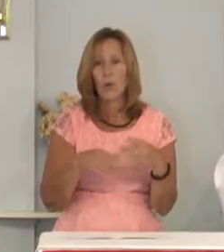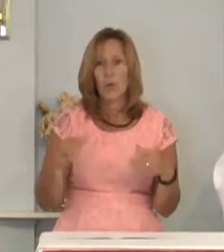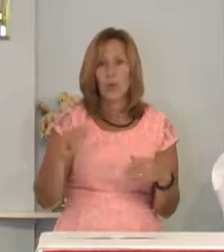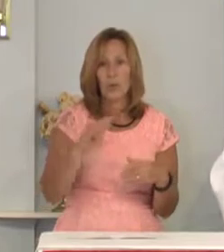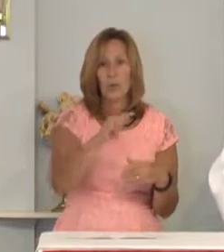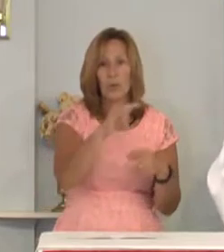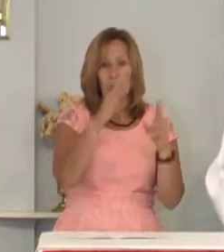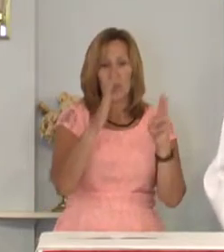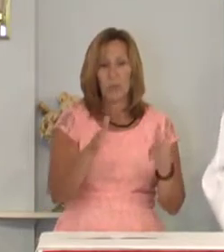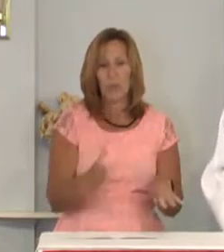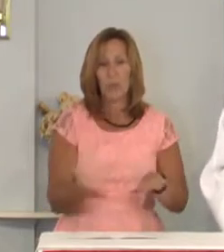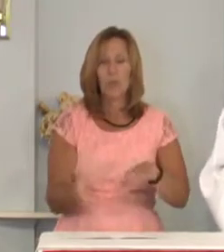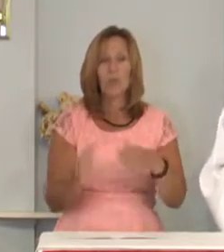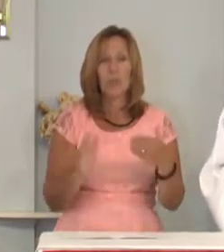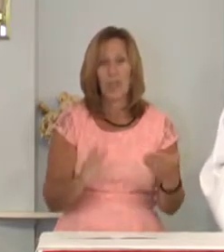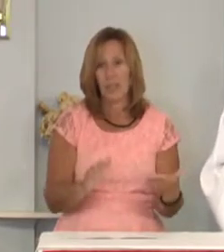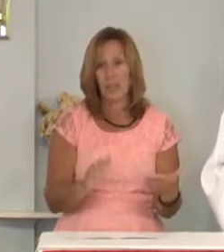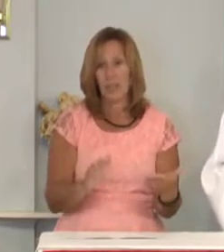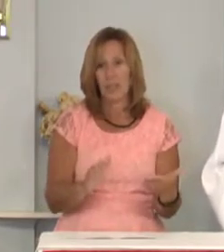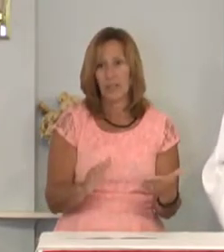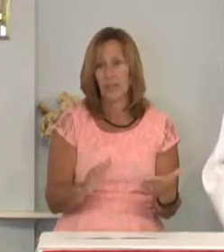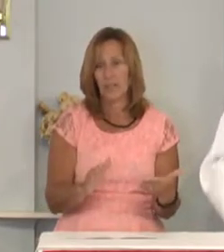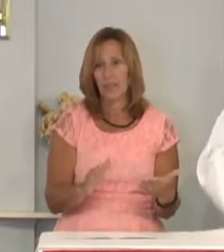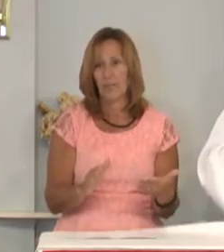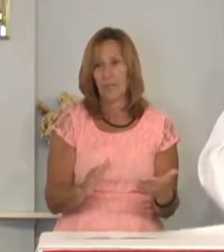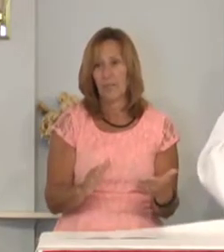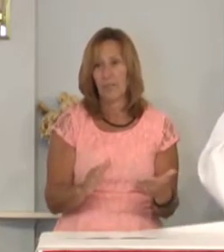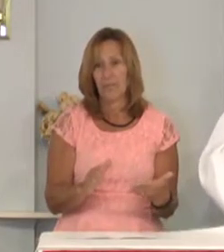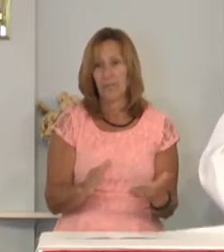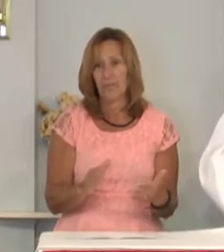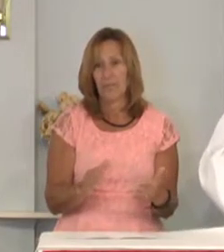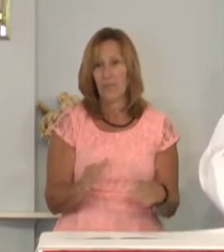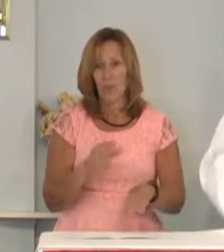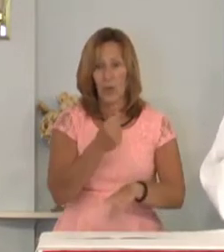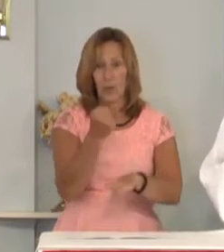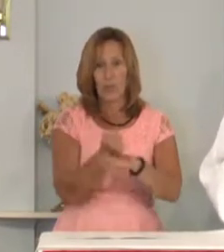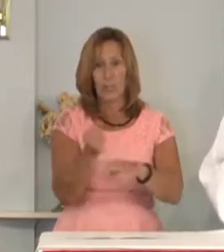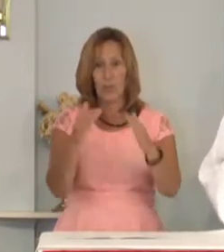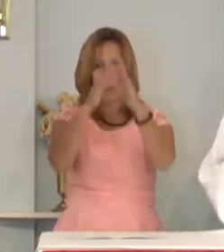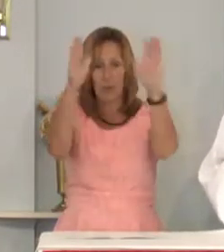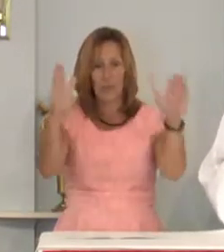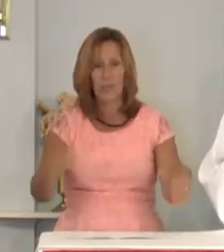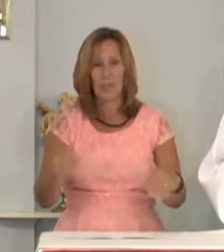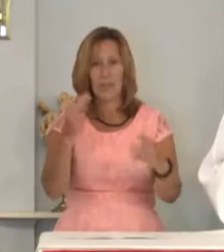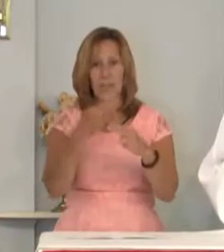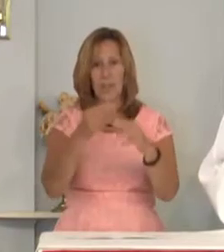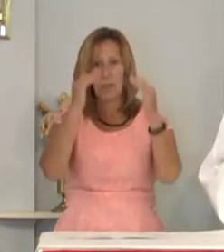passengers who died stand on stone monuments.